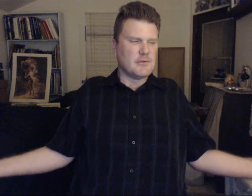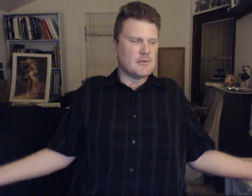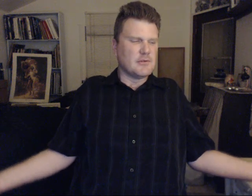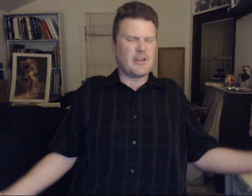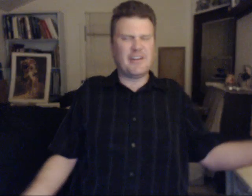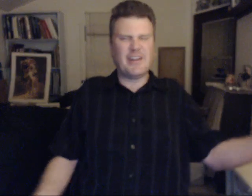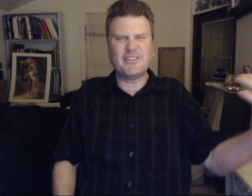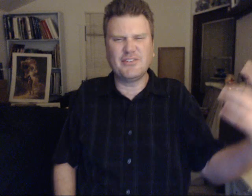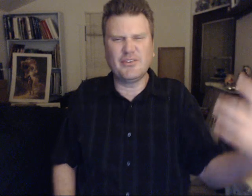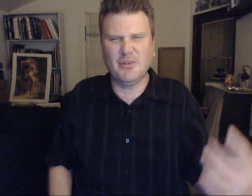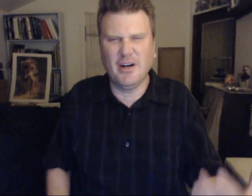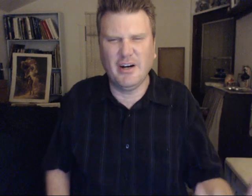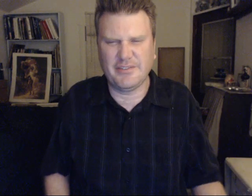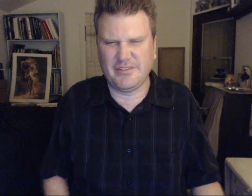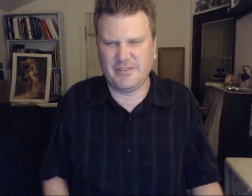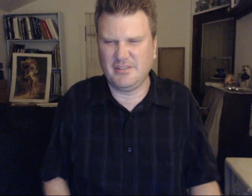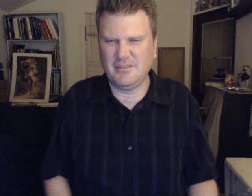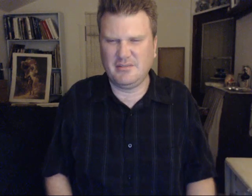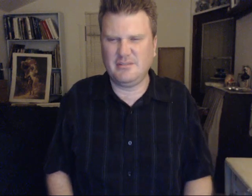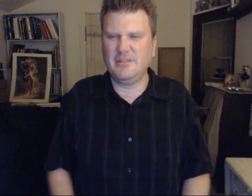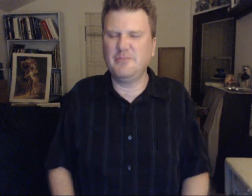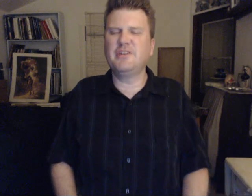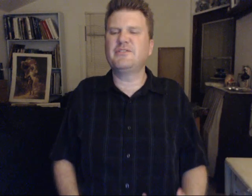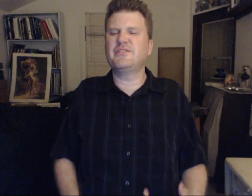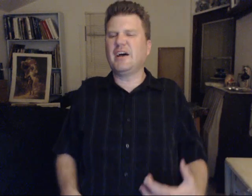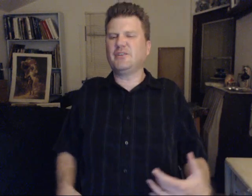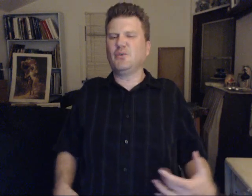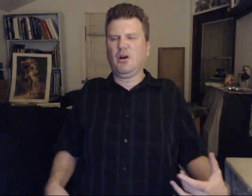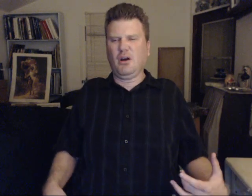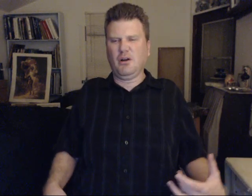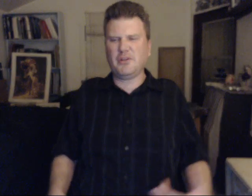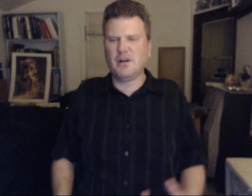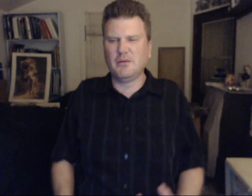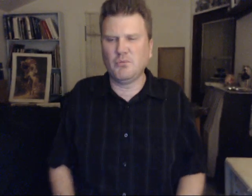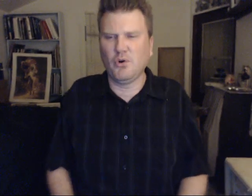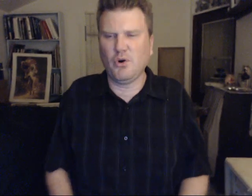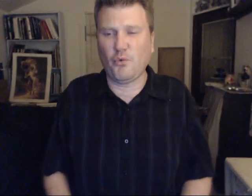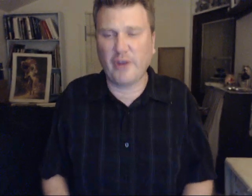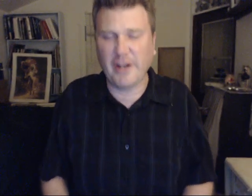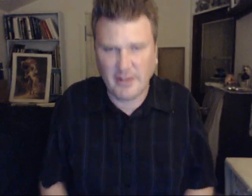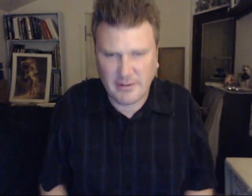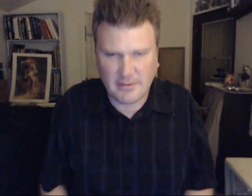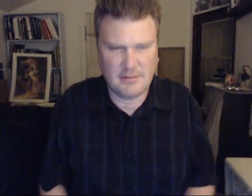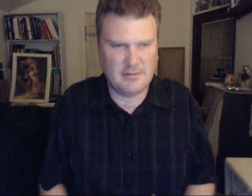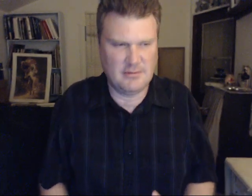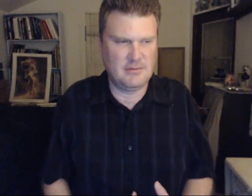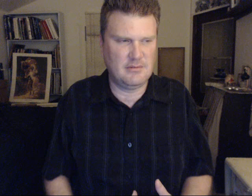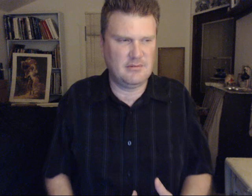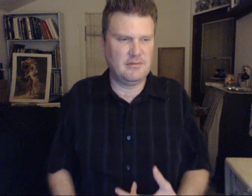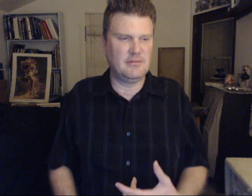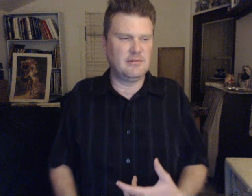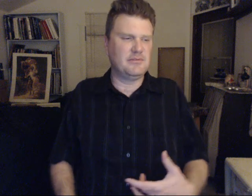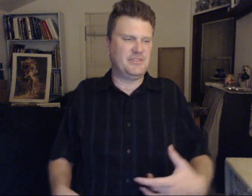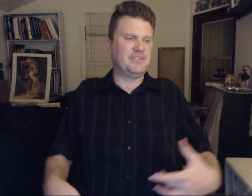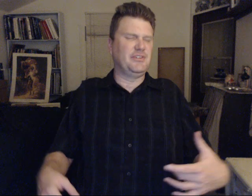Connecting to us means that you are becoming more ready to see